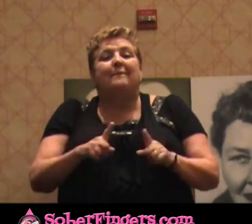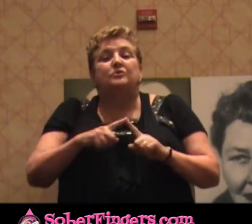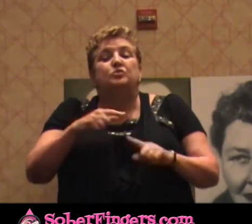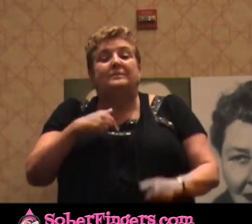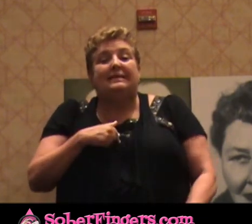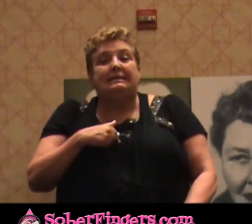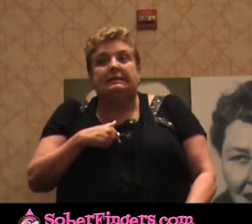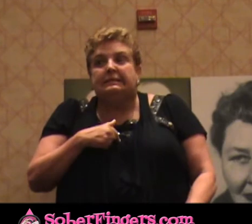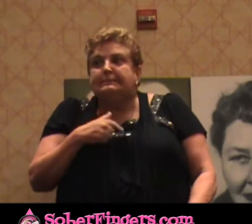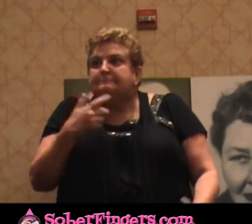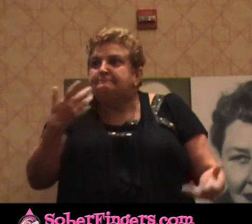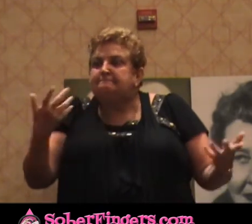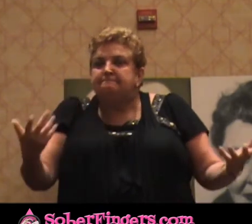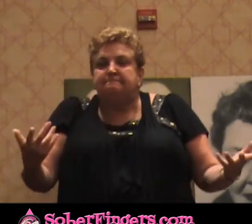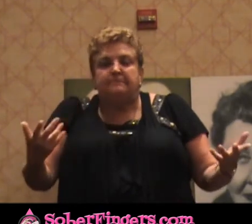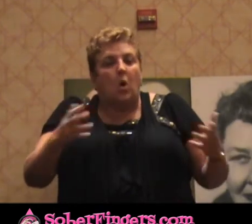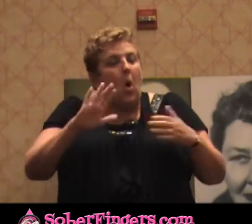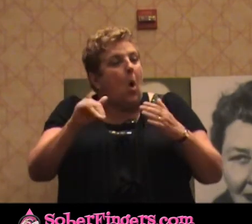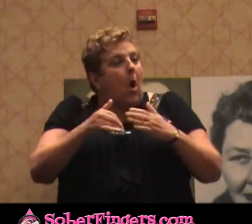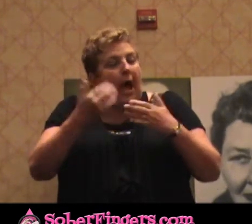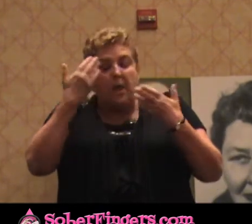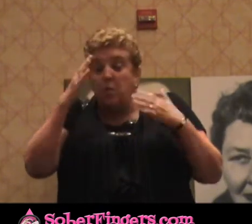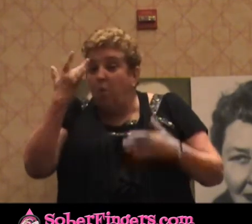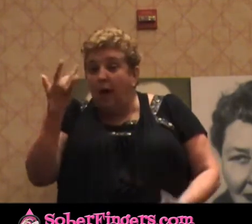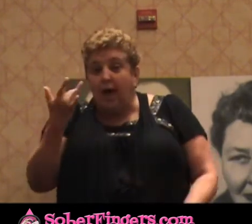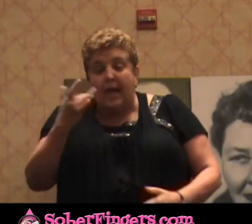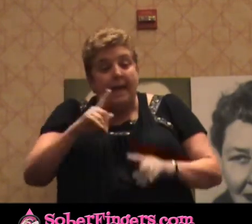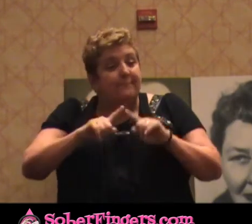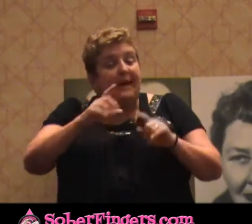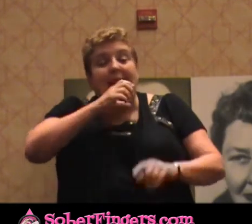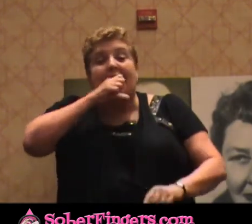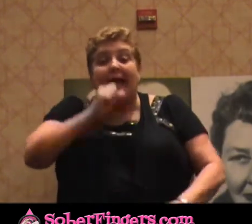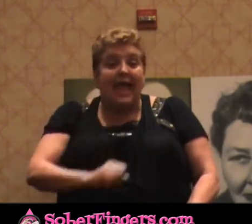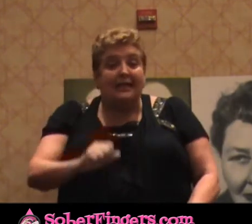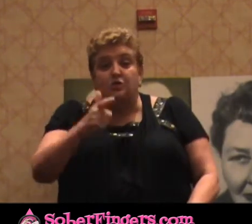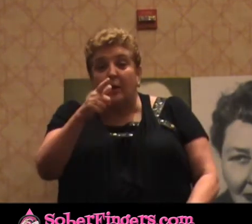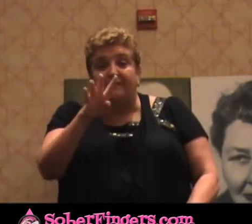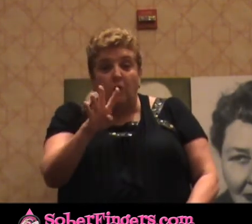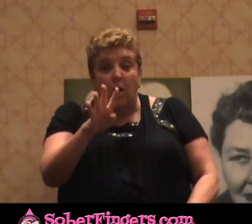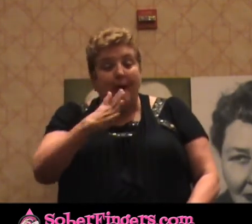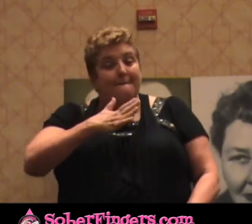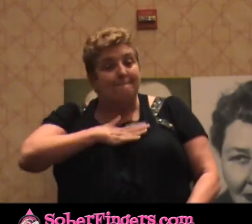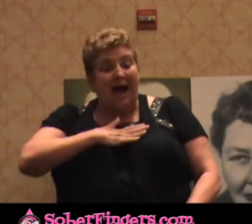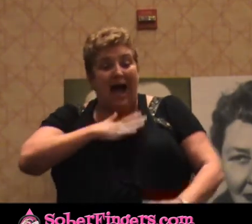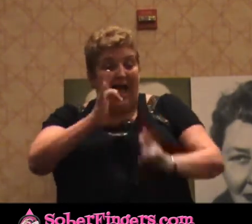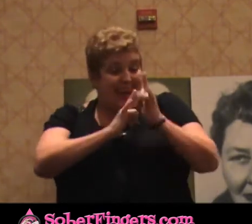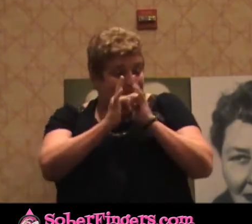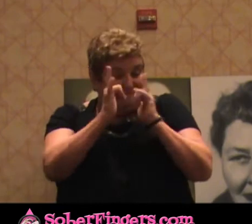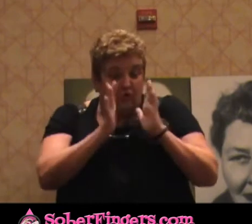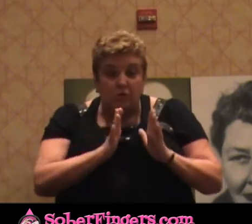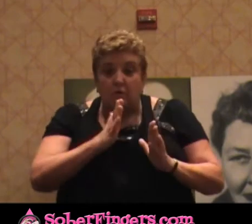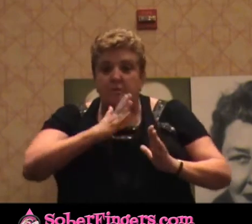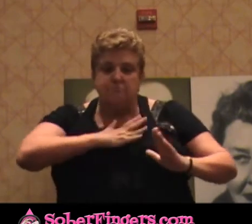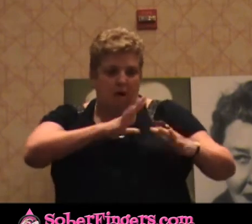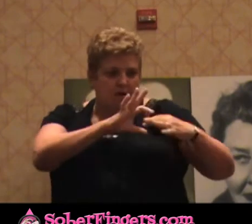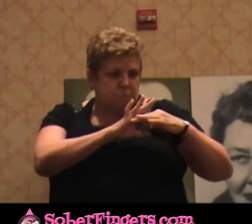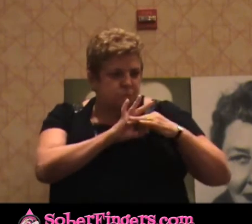But all I can tell you is that at the age of 24, my lover, my companion, my friend,